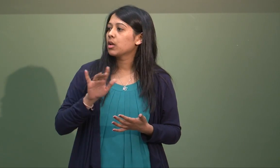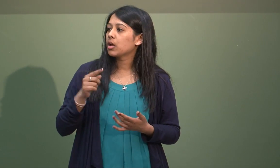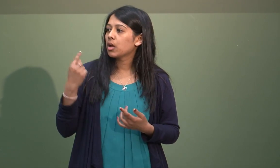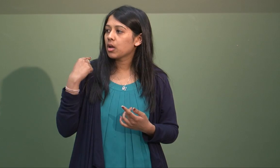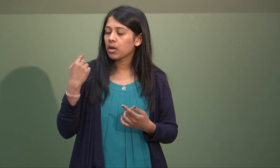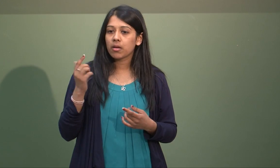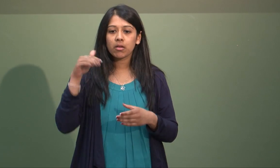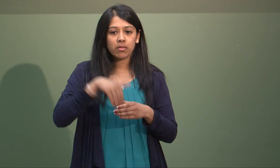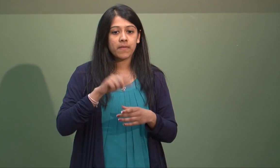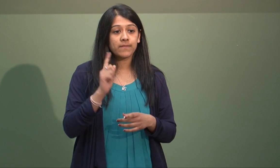Preston.